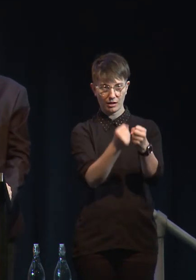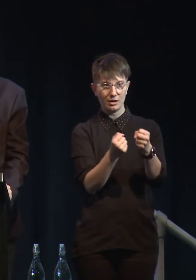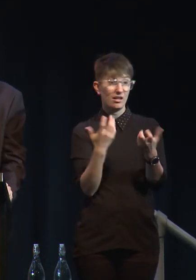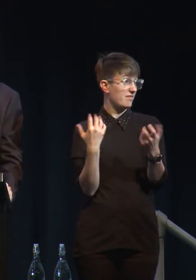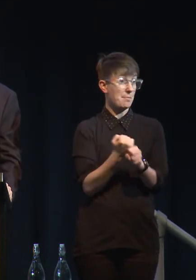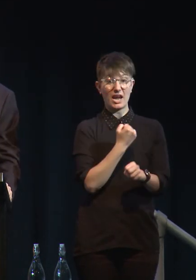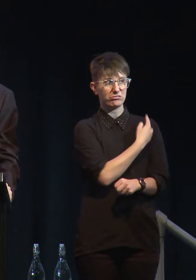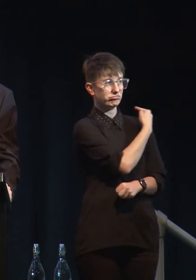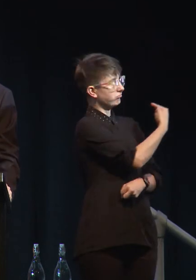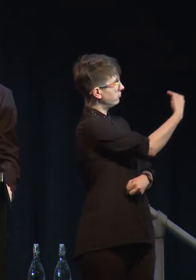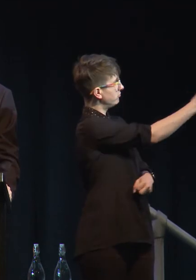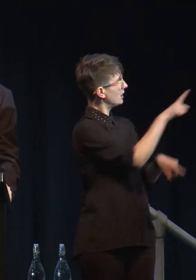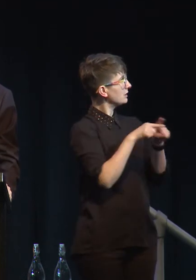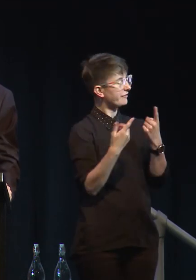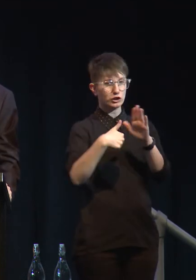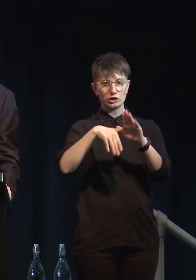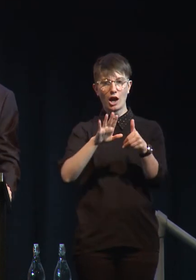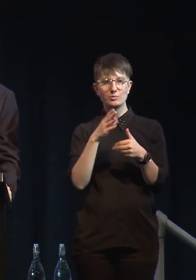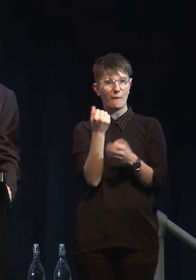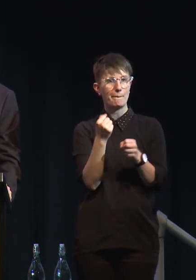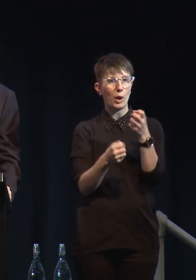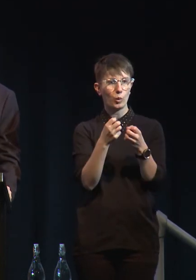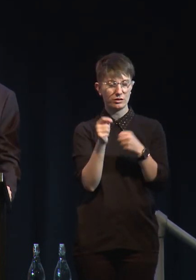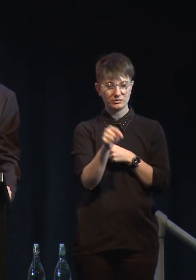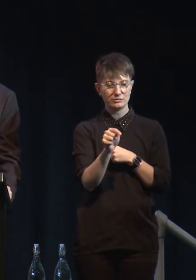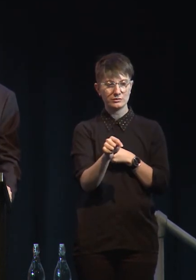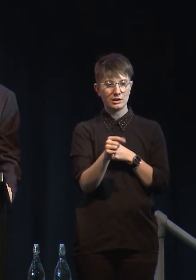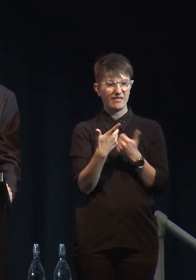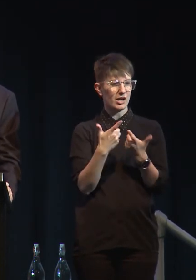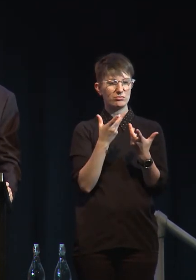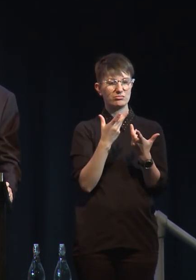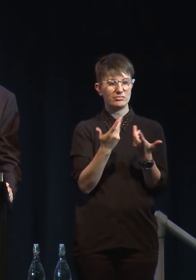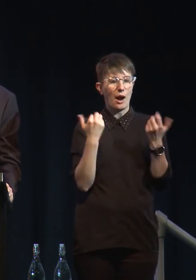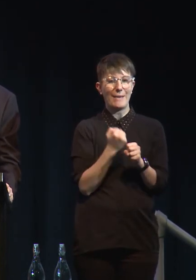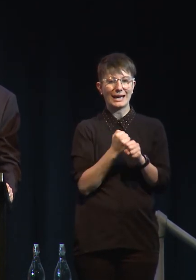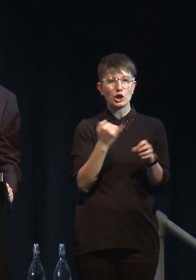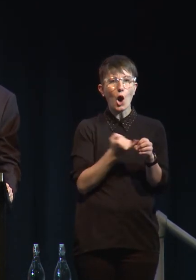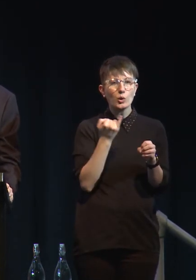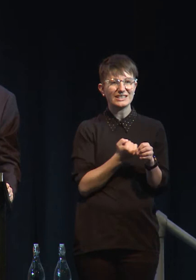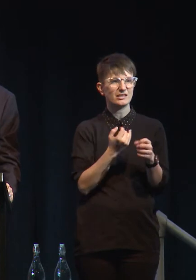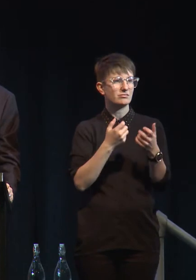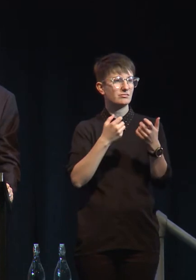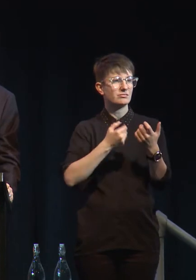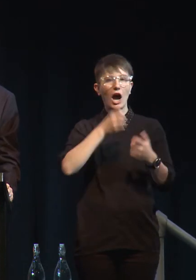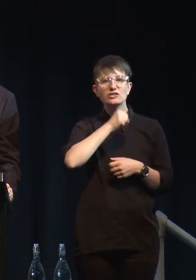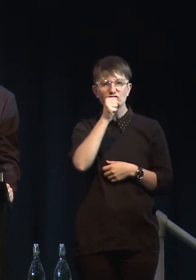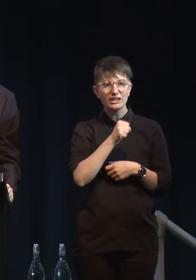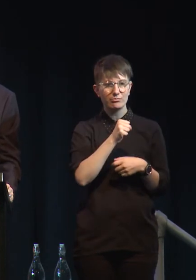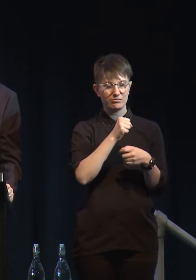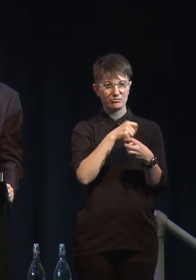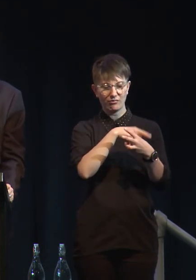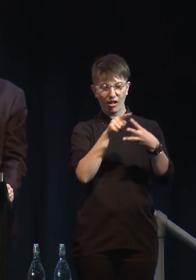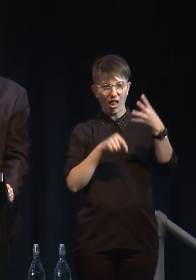transitioning into yogurts and ice creams and things like that.